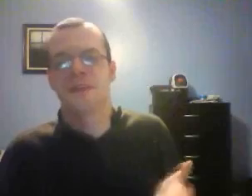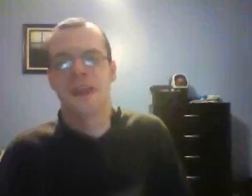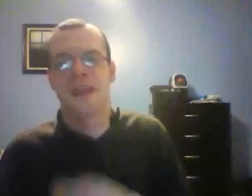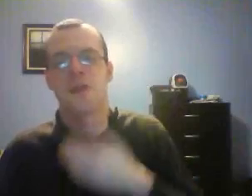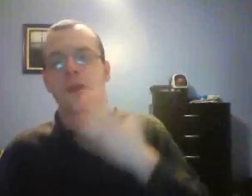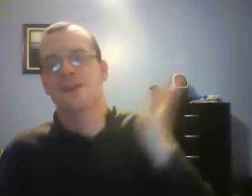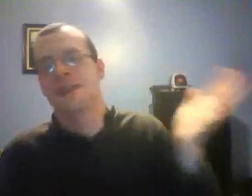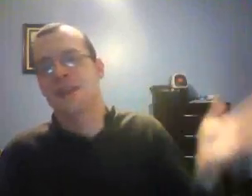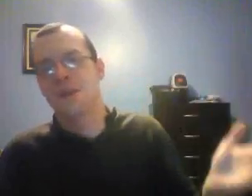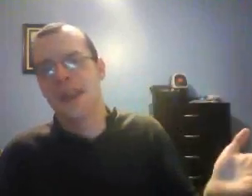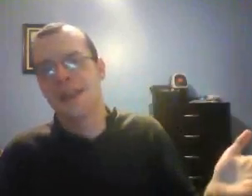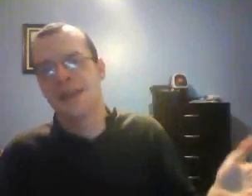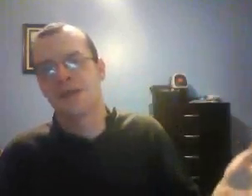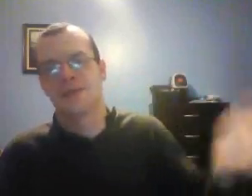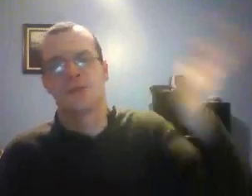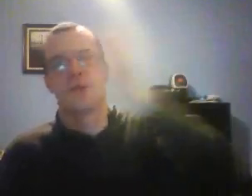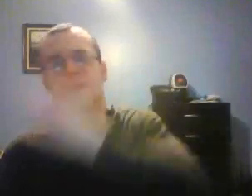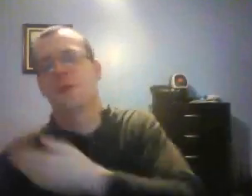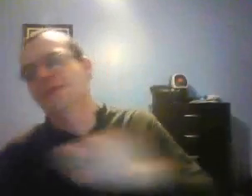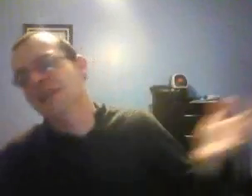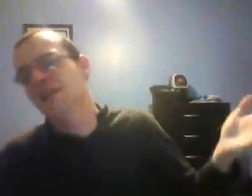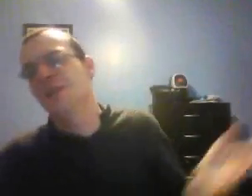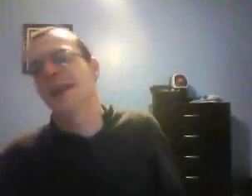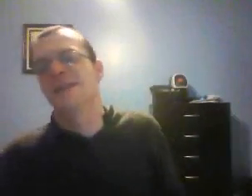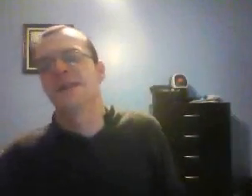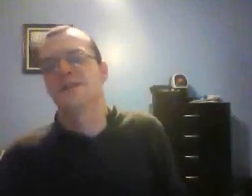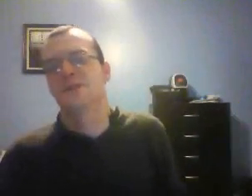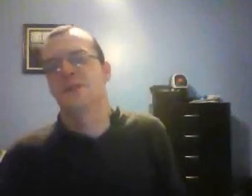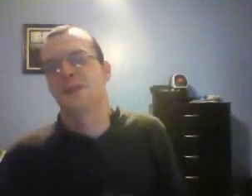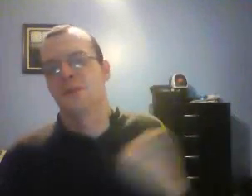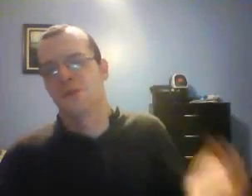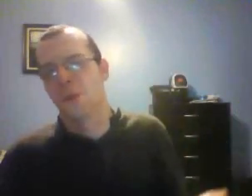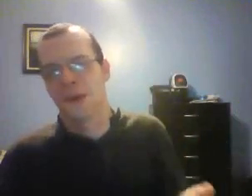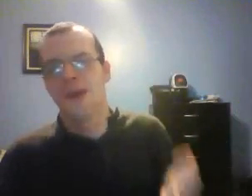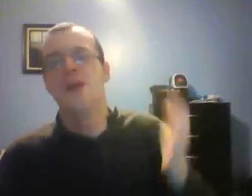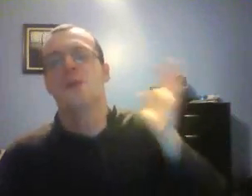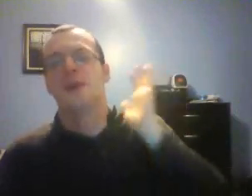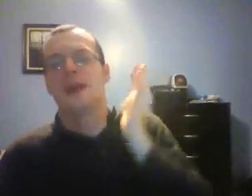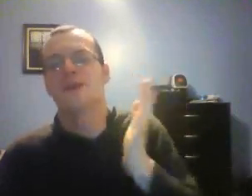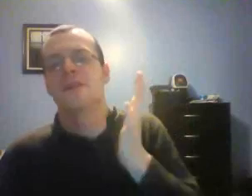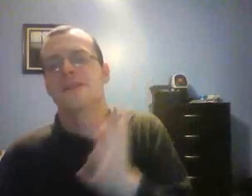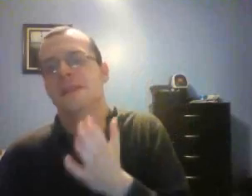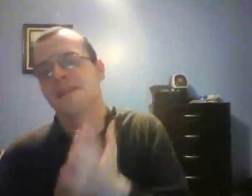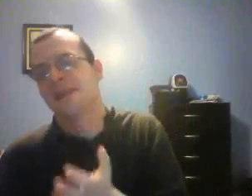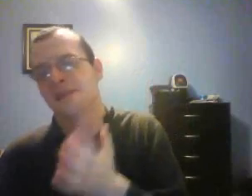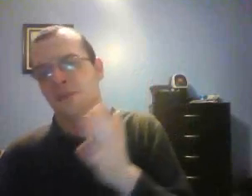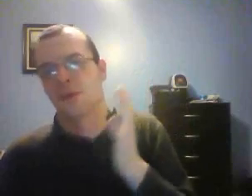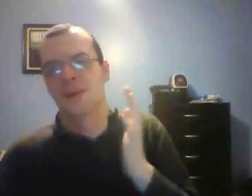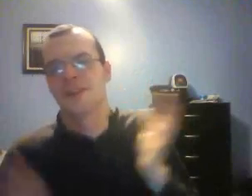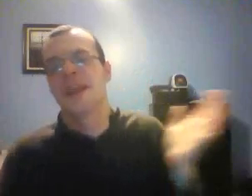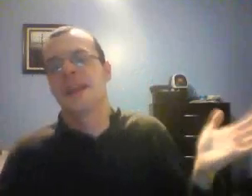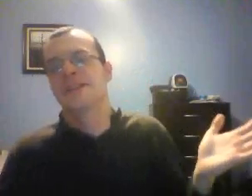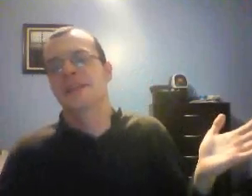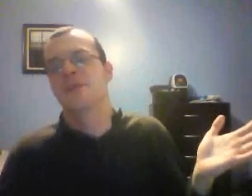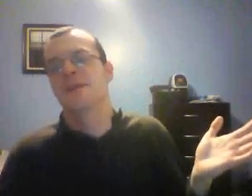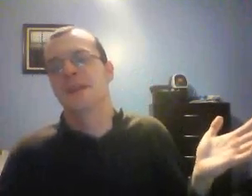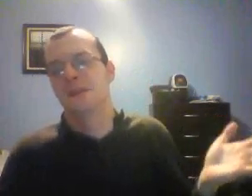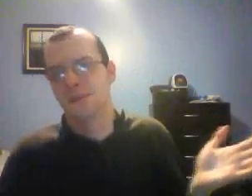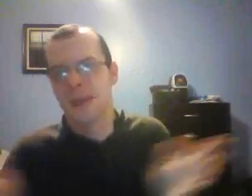to take. Now we're going to see UK talents thrown in there. We've seen UK talents thrown in there before, but not to this extent. So we're going to see NXT probably used